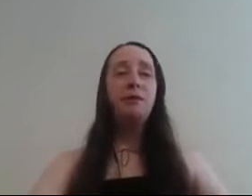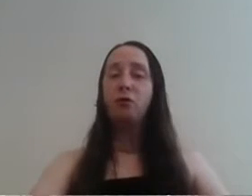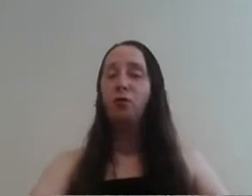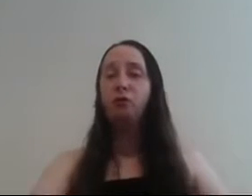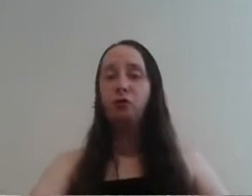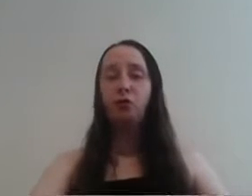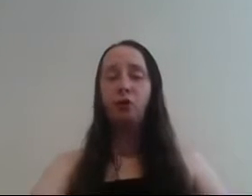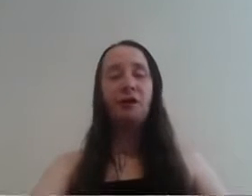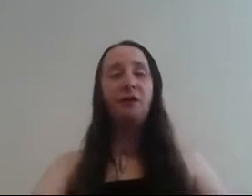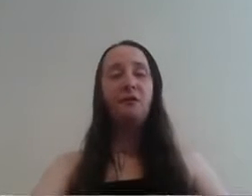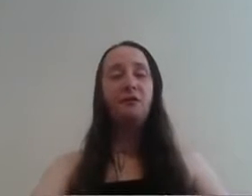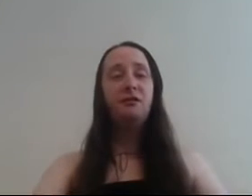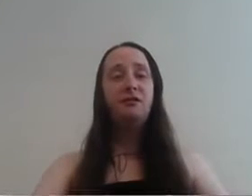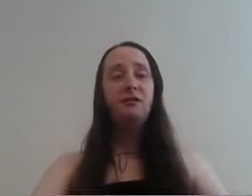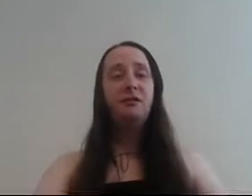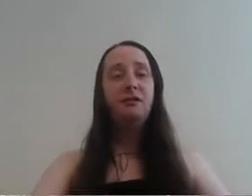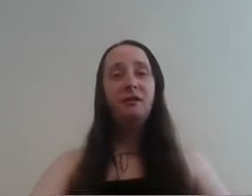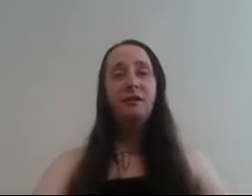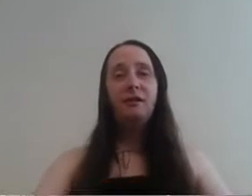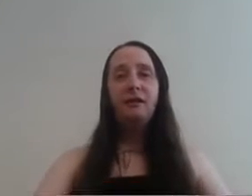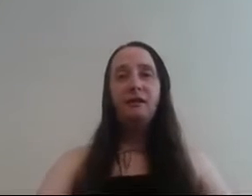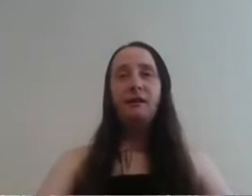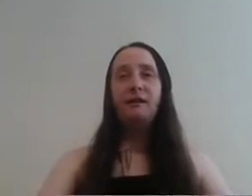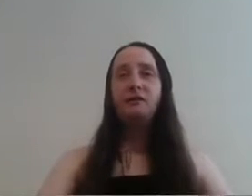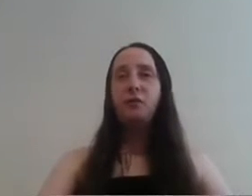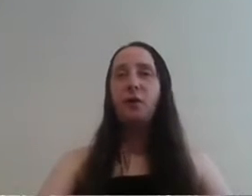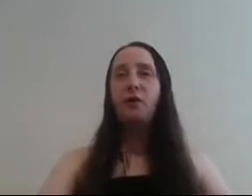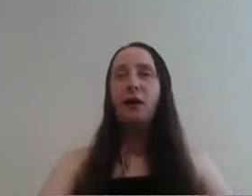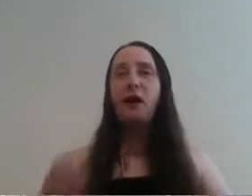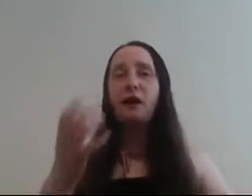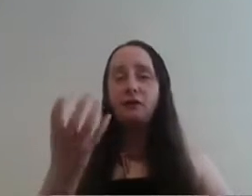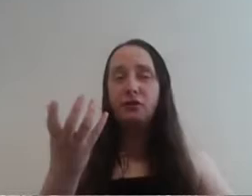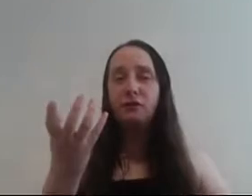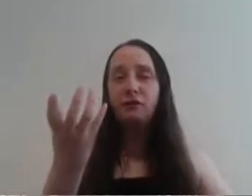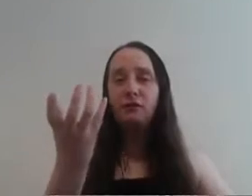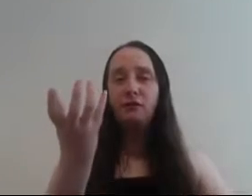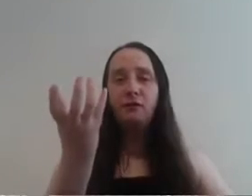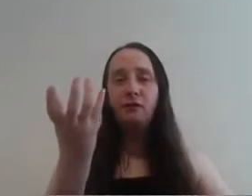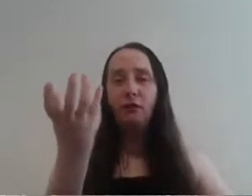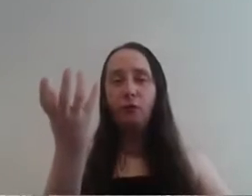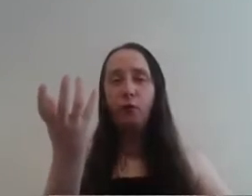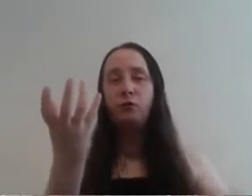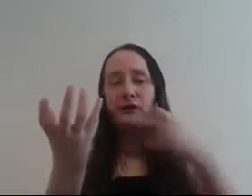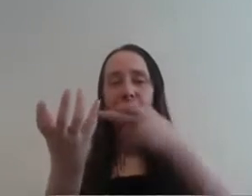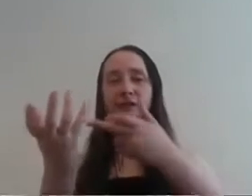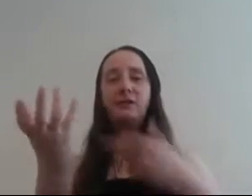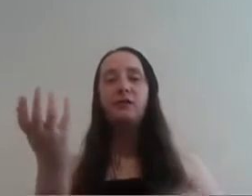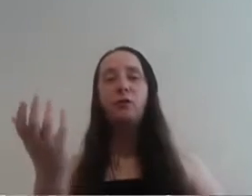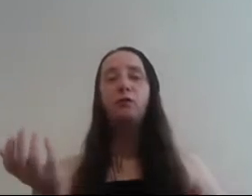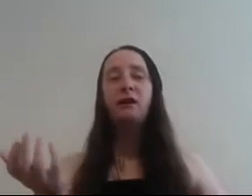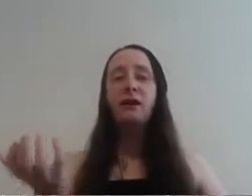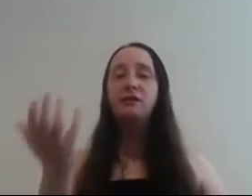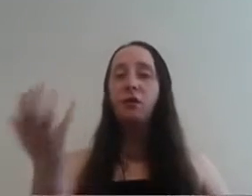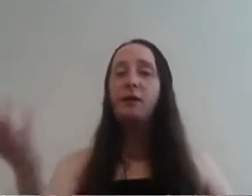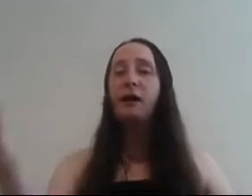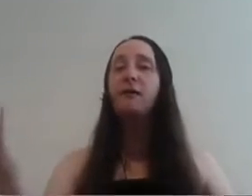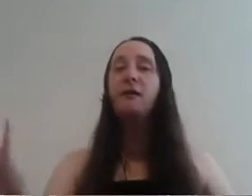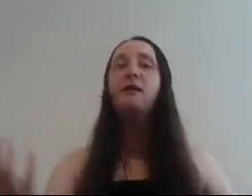maybe her gold took her heart and that's why the heart of gold literally gold has her heart